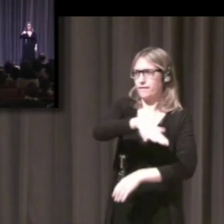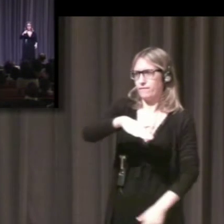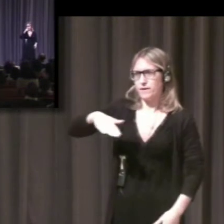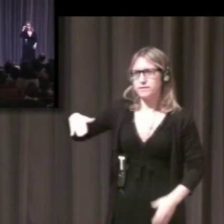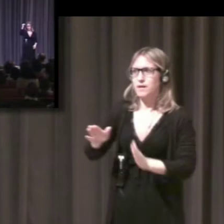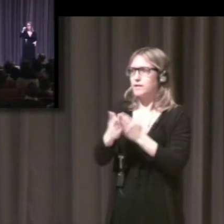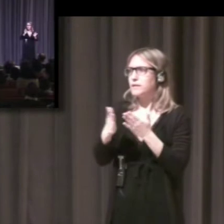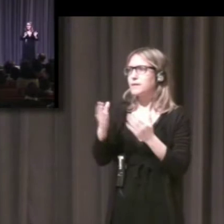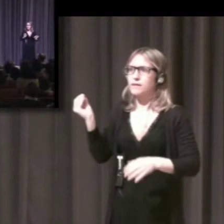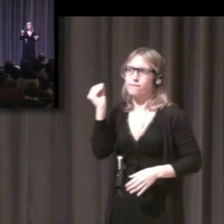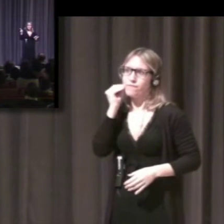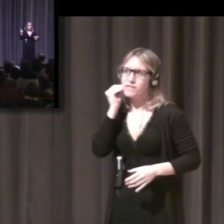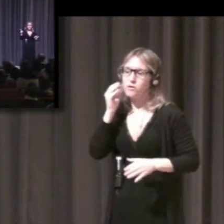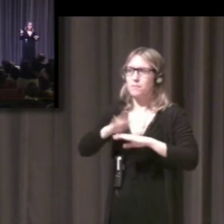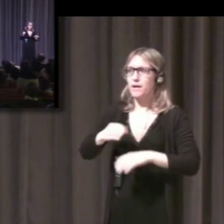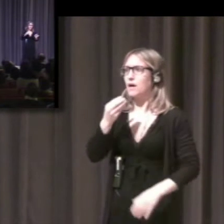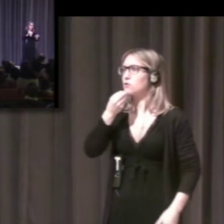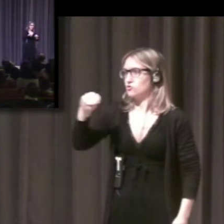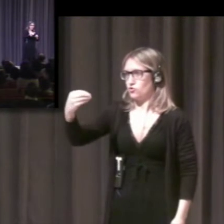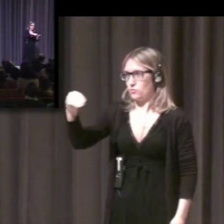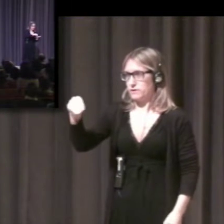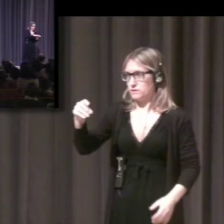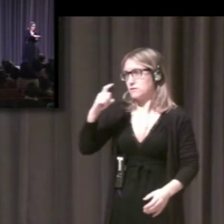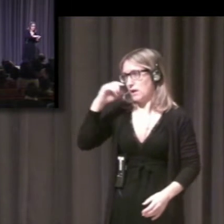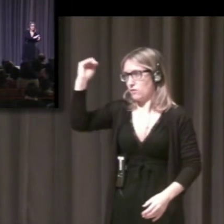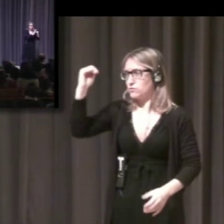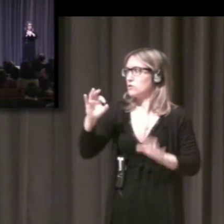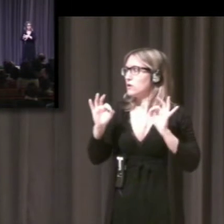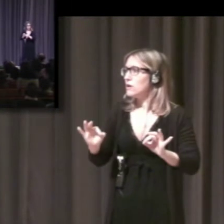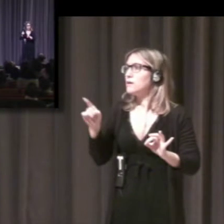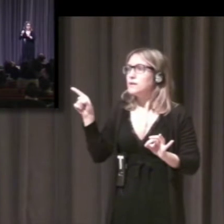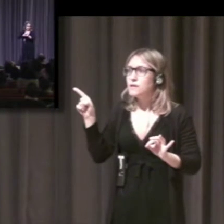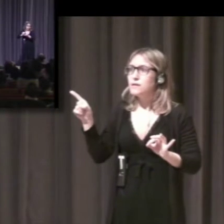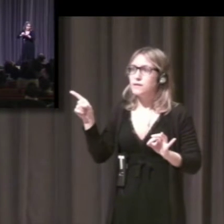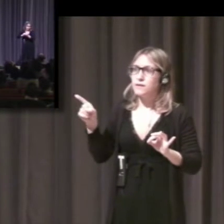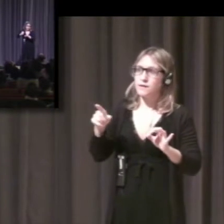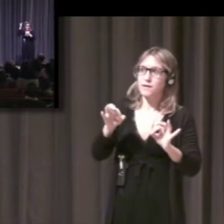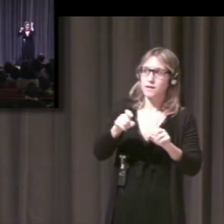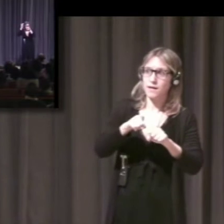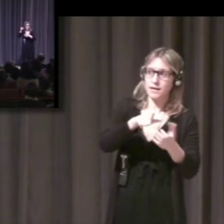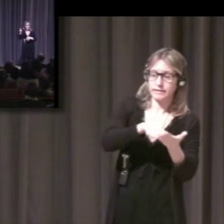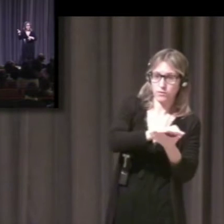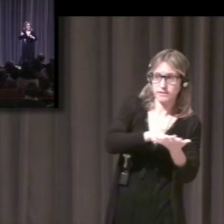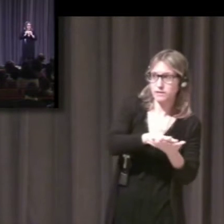in ASL and English through collaboration of students at Gallaudet University and Swarthmore College.